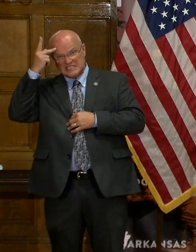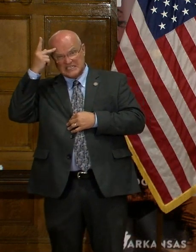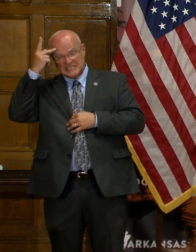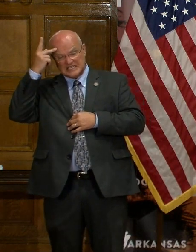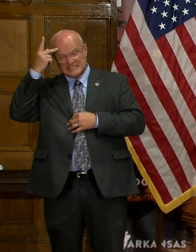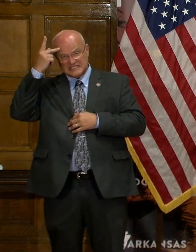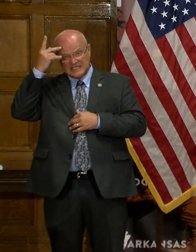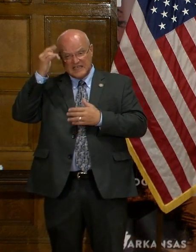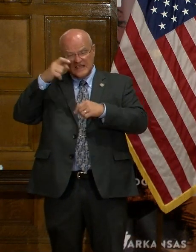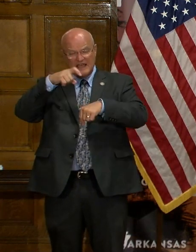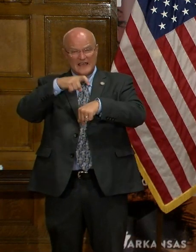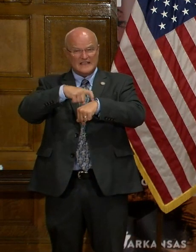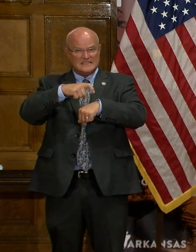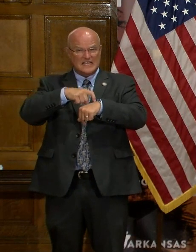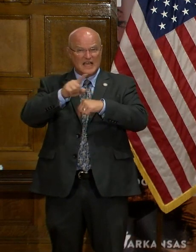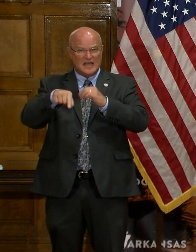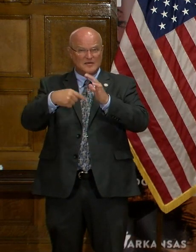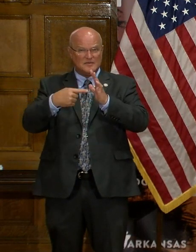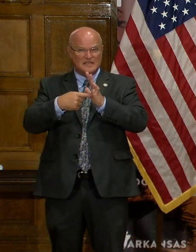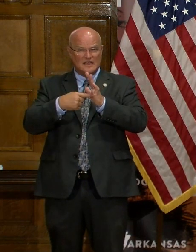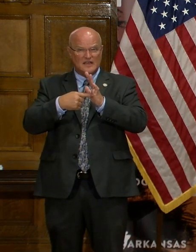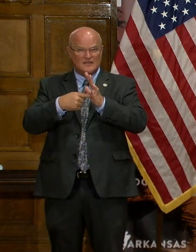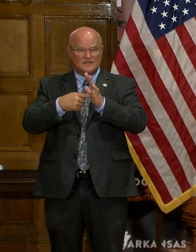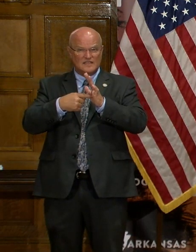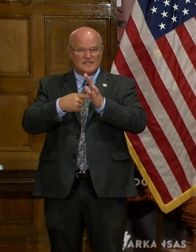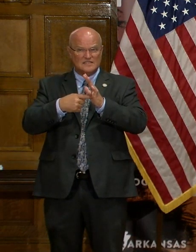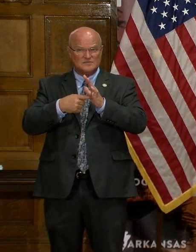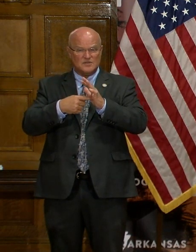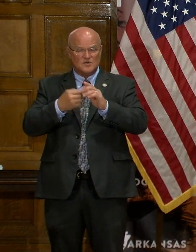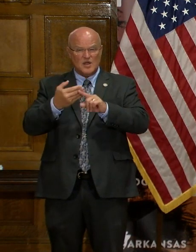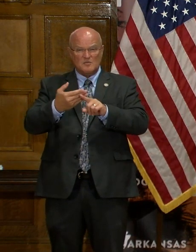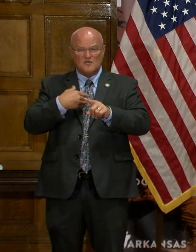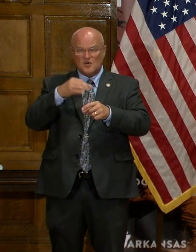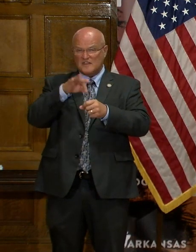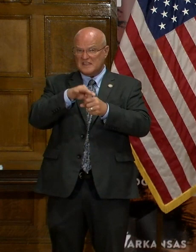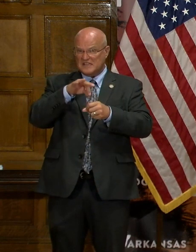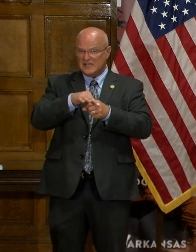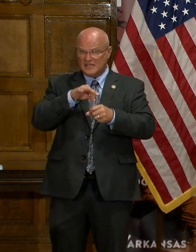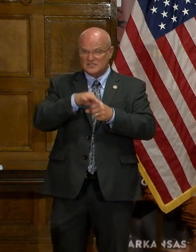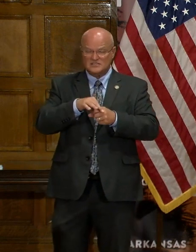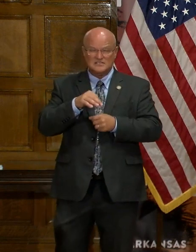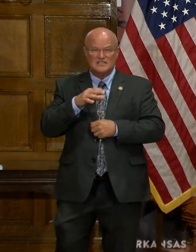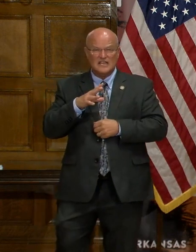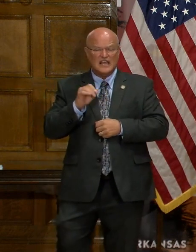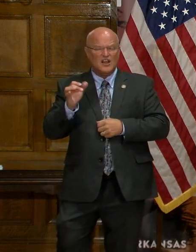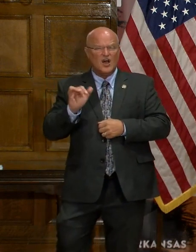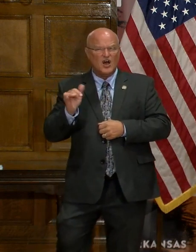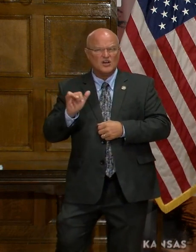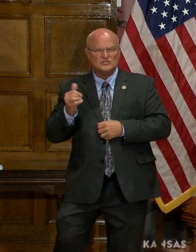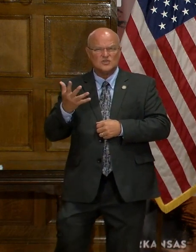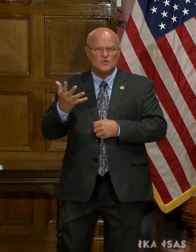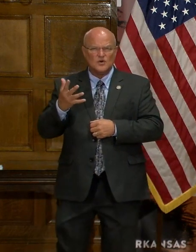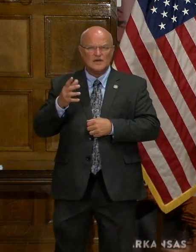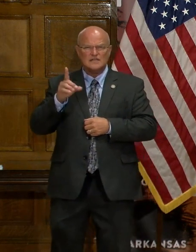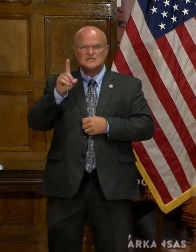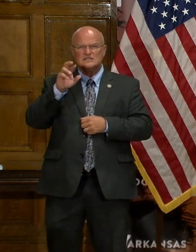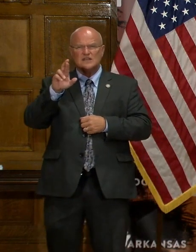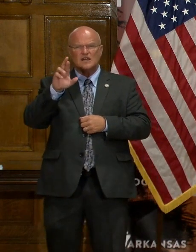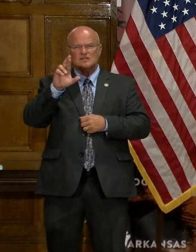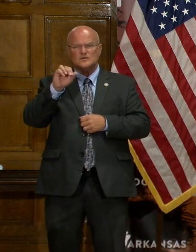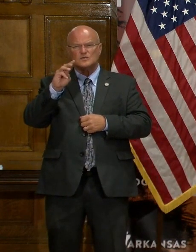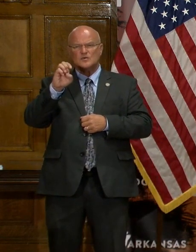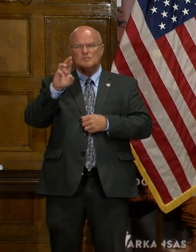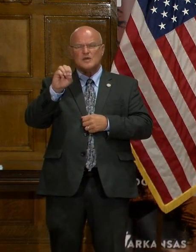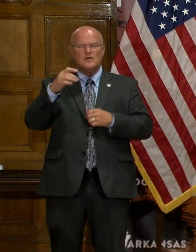the timing of this being right before the election? And I also want to see if Dr. Romero had any concerns